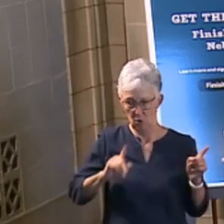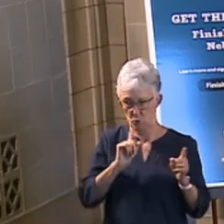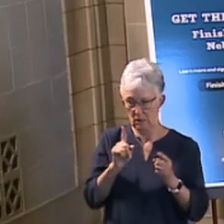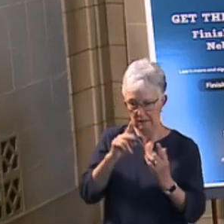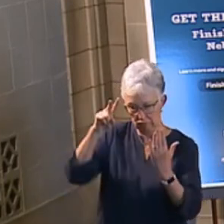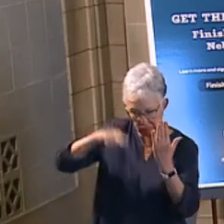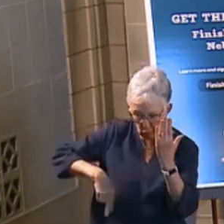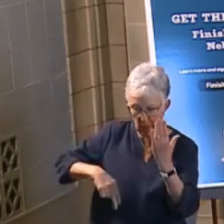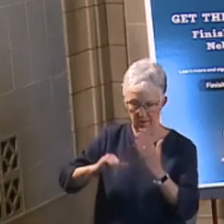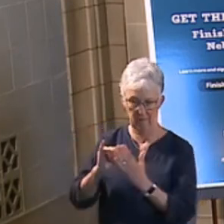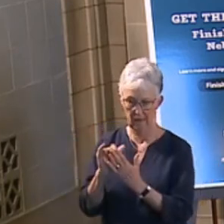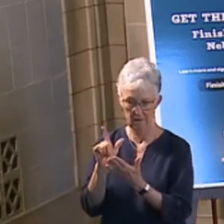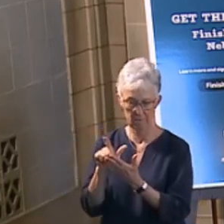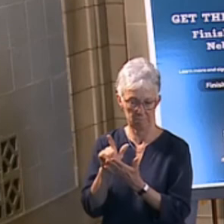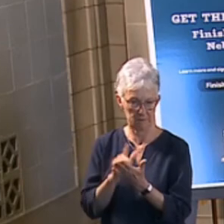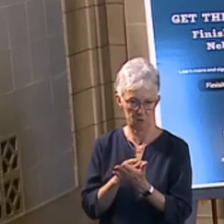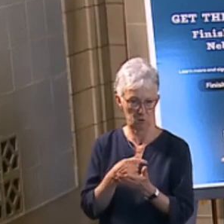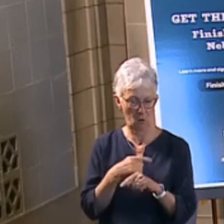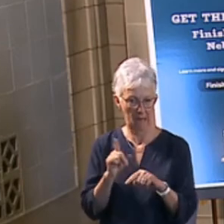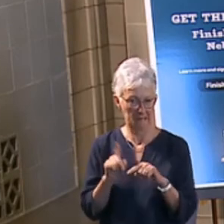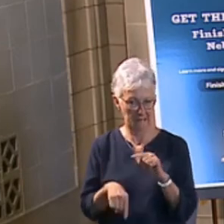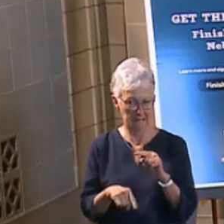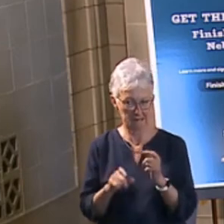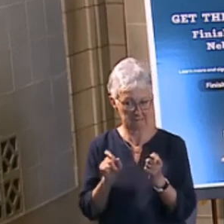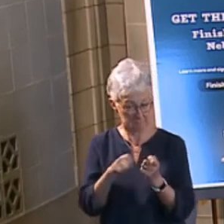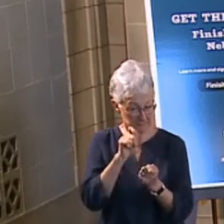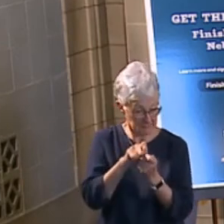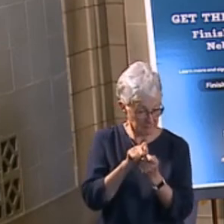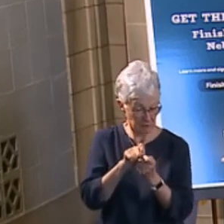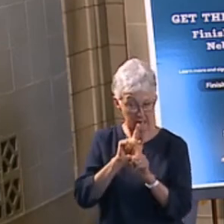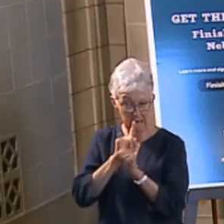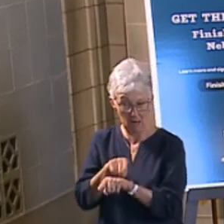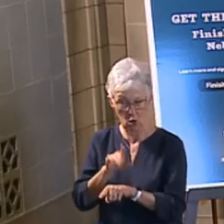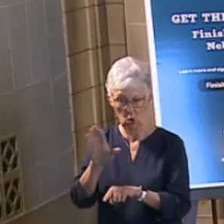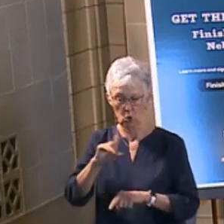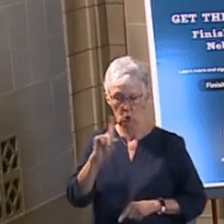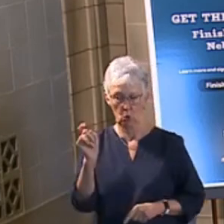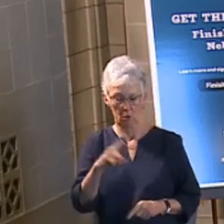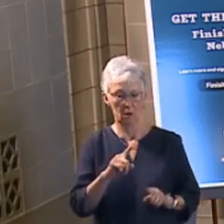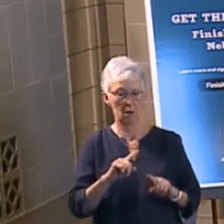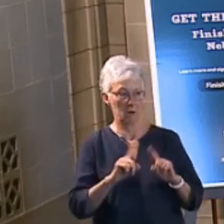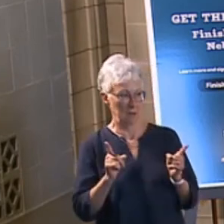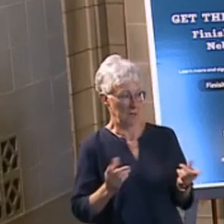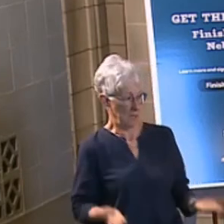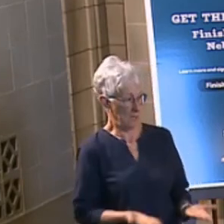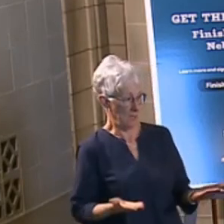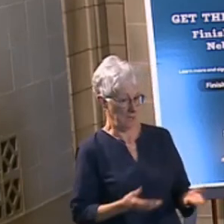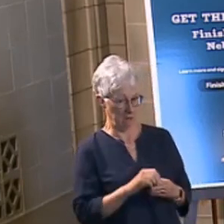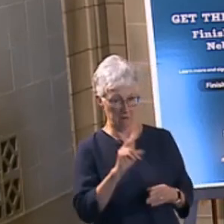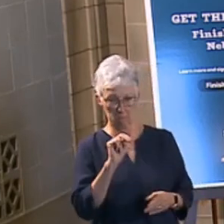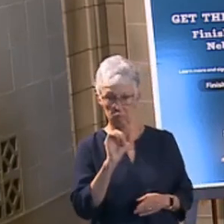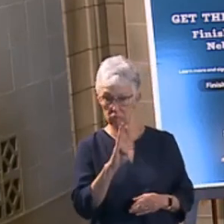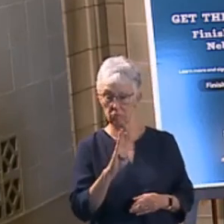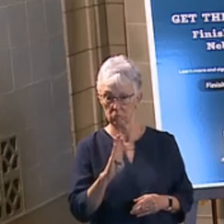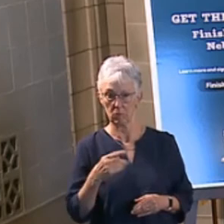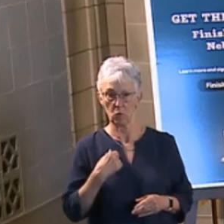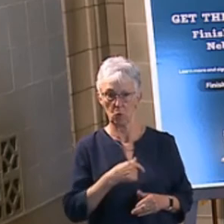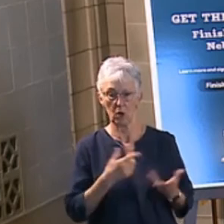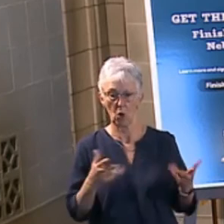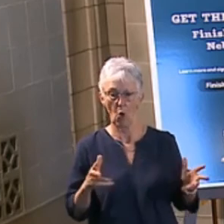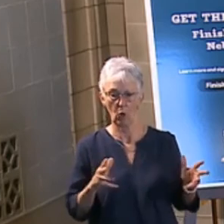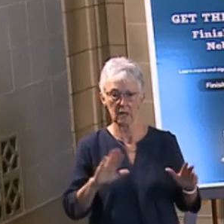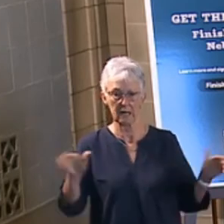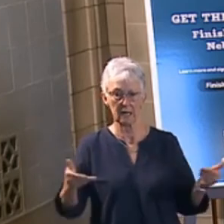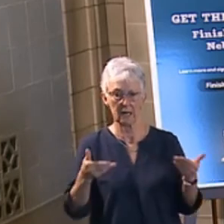address any of the specifics that are in that package. Though, I will say that we introduced here in Nebraska a program